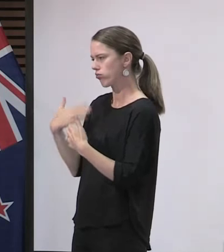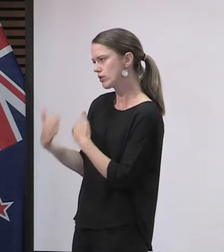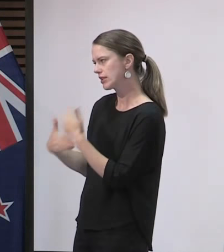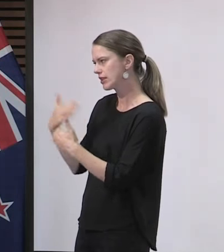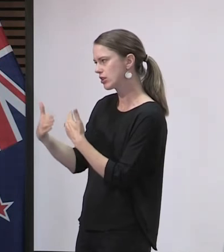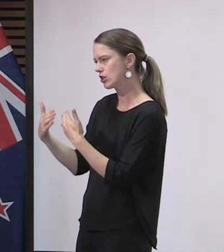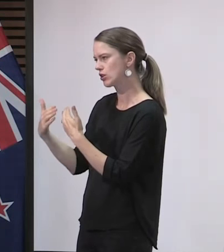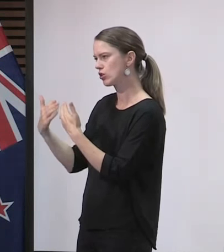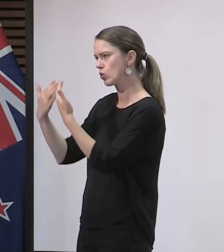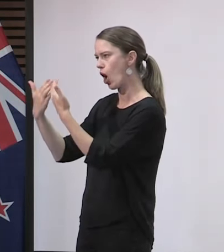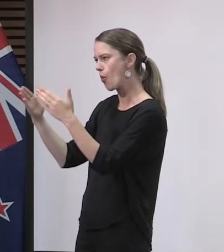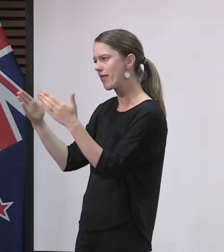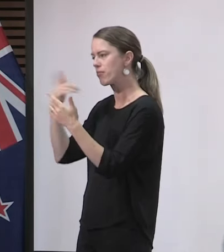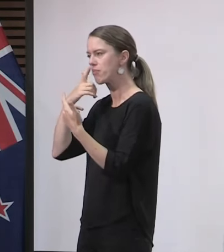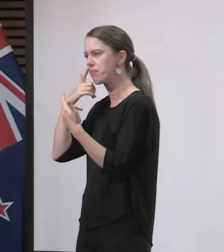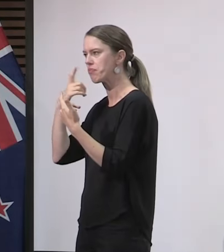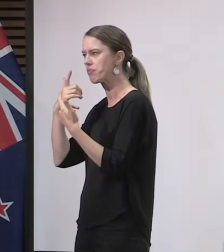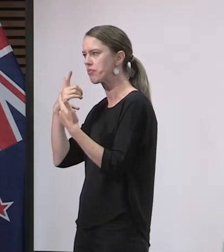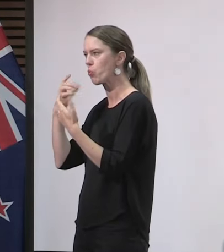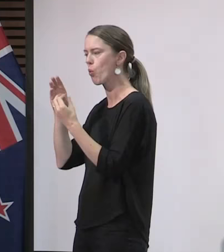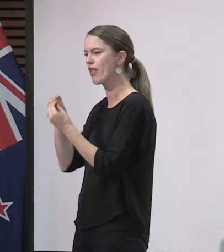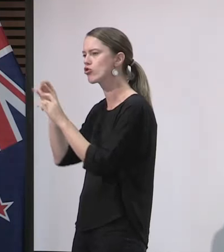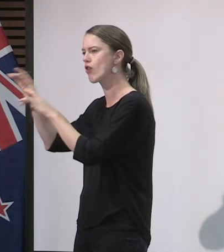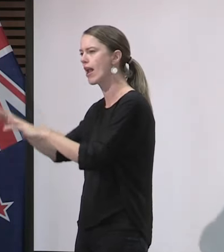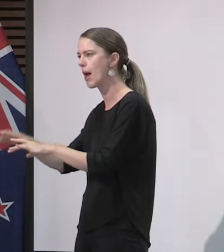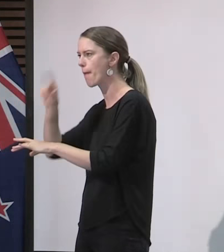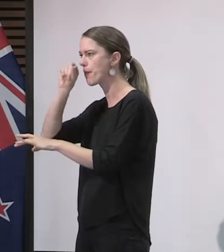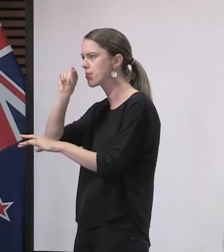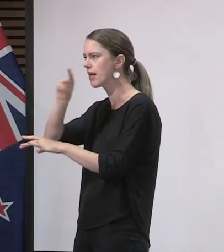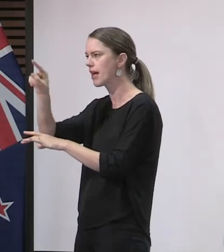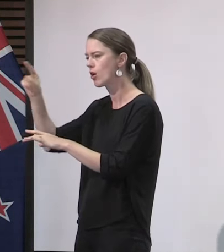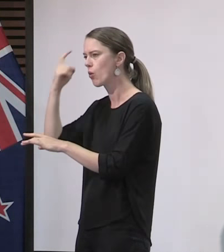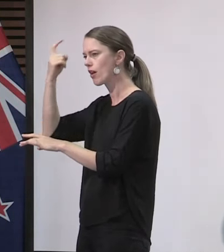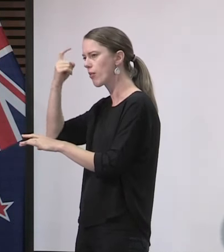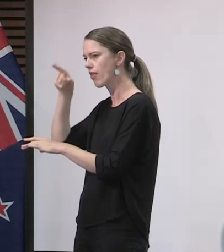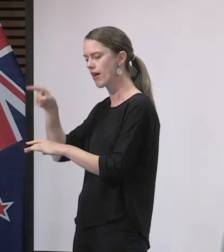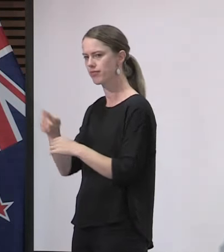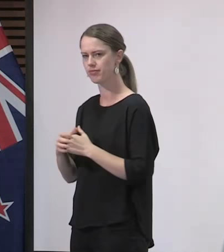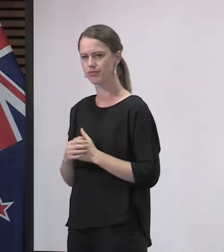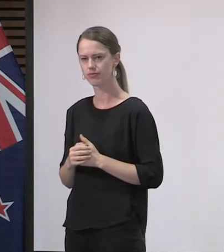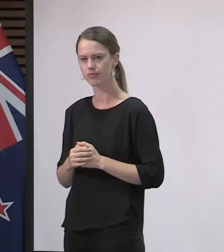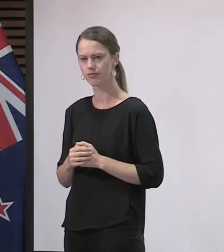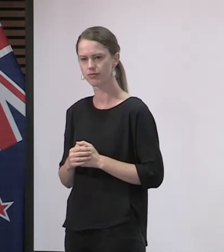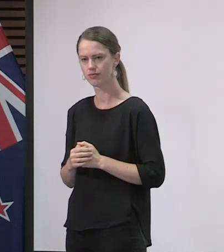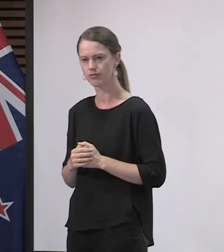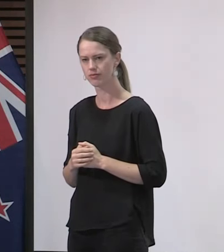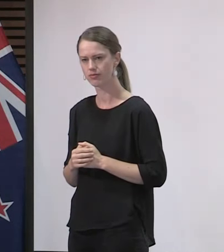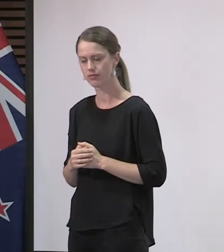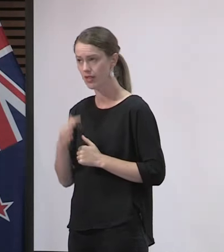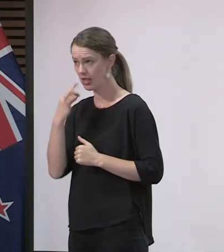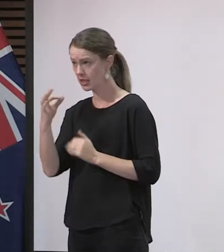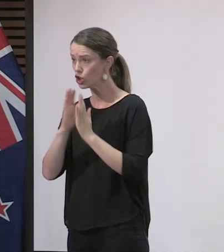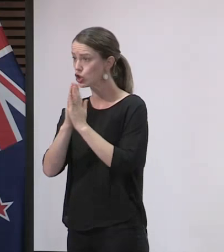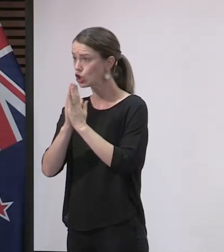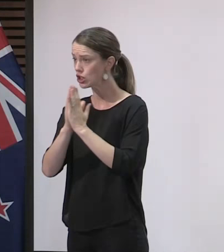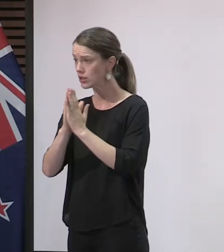would allow us to start to open that cautiously with Australia and then potentially beyond. Do you think specifically at opening more church